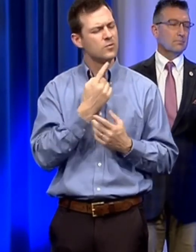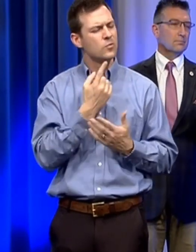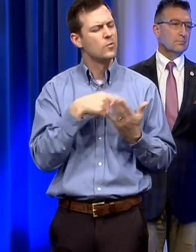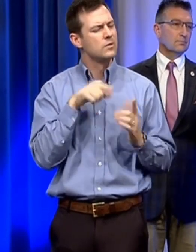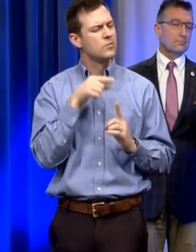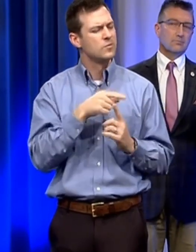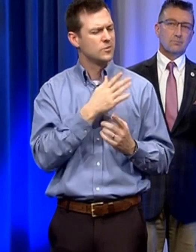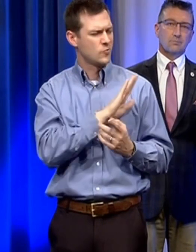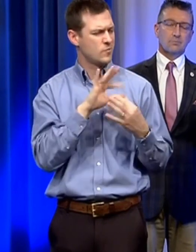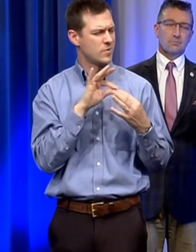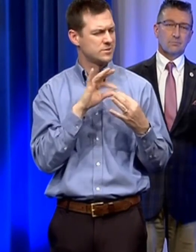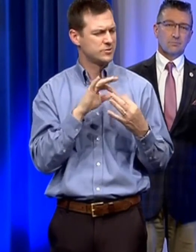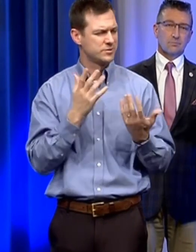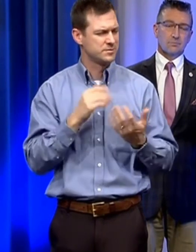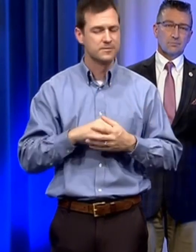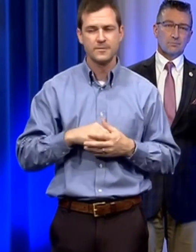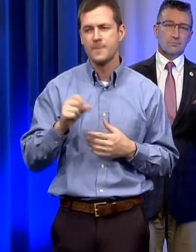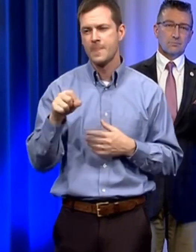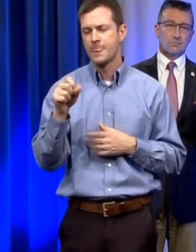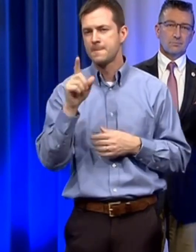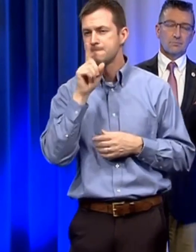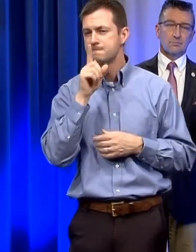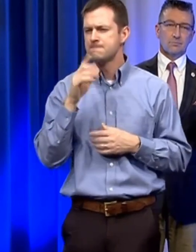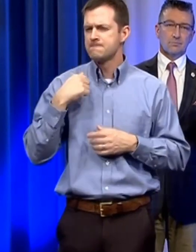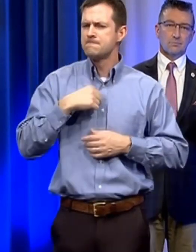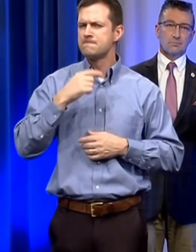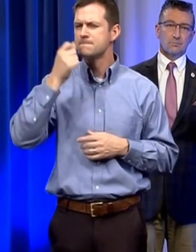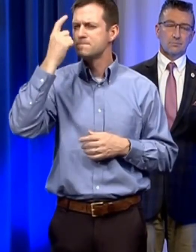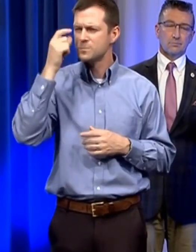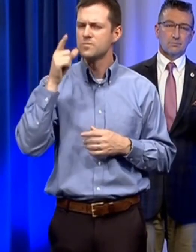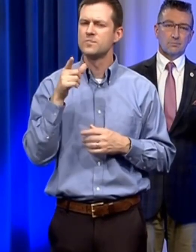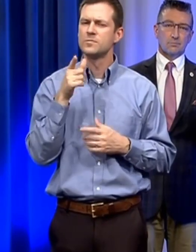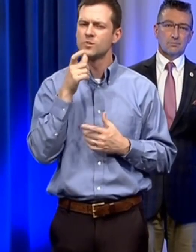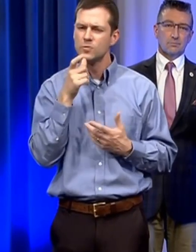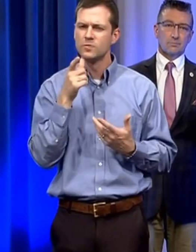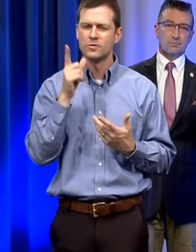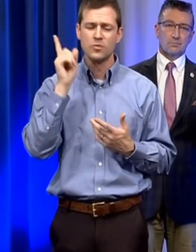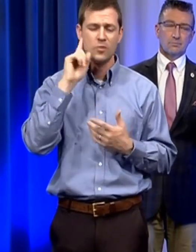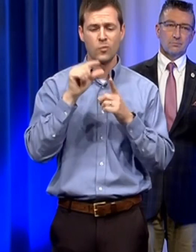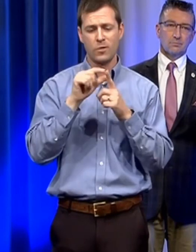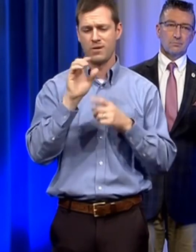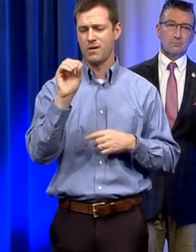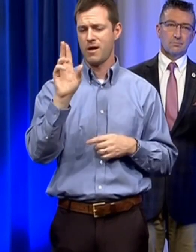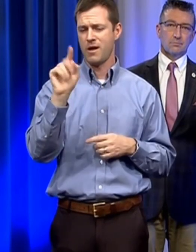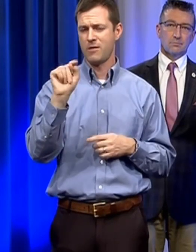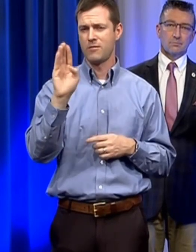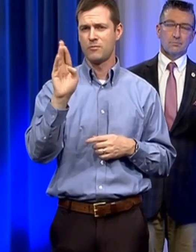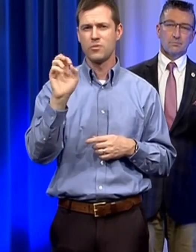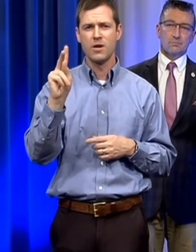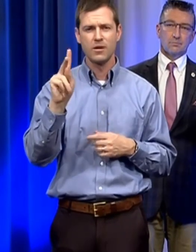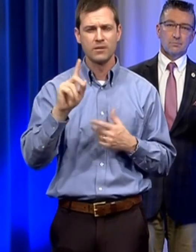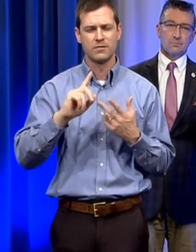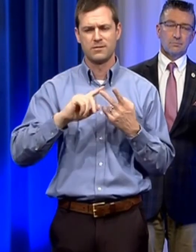to people sure i i think we recognize that the people are concerned and when hearing about uh an outbreak going on in other states it certainly makes